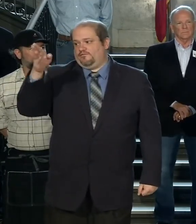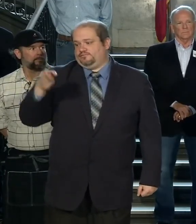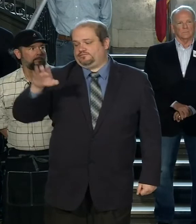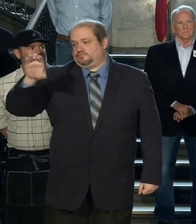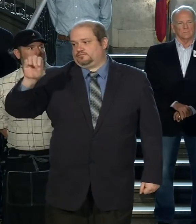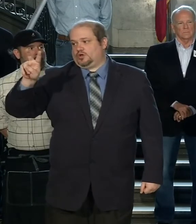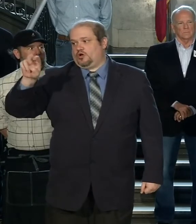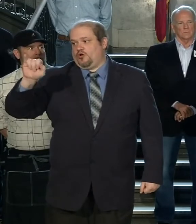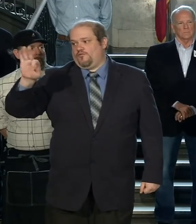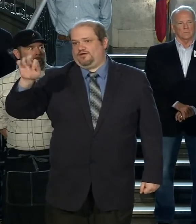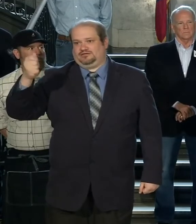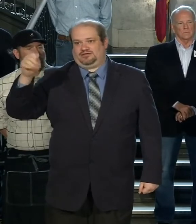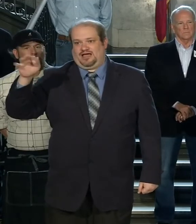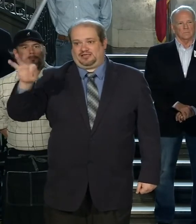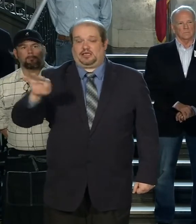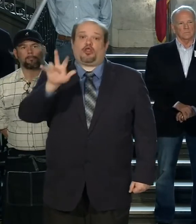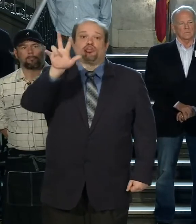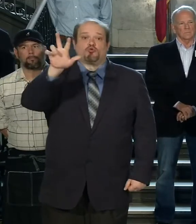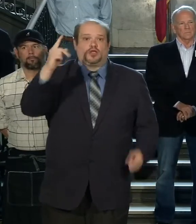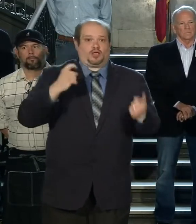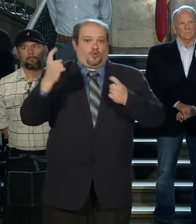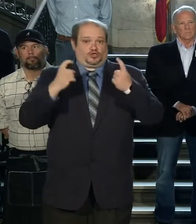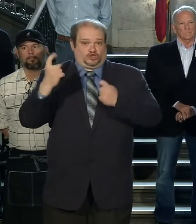We have time for three more questions.